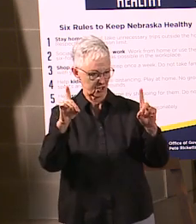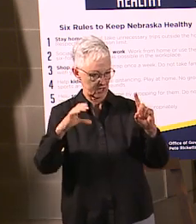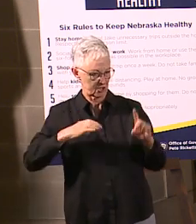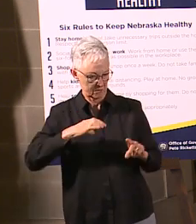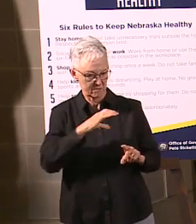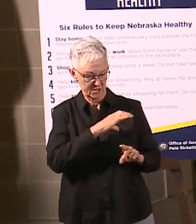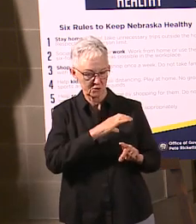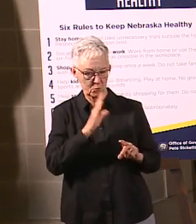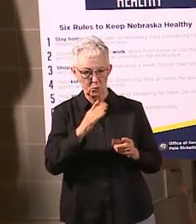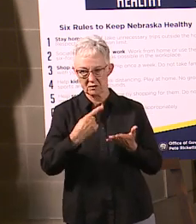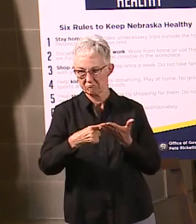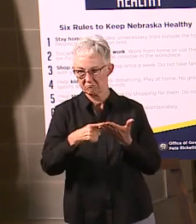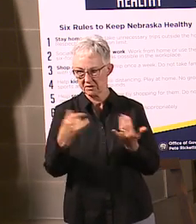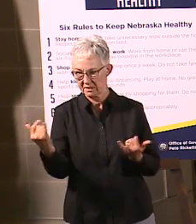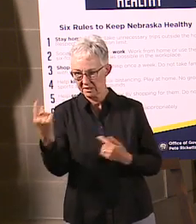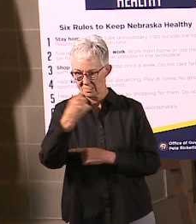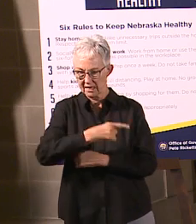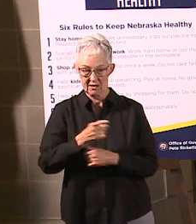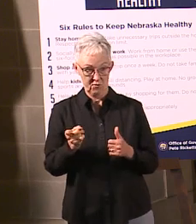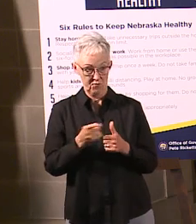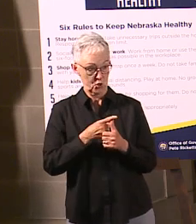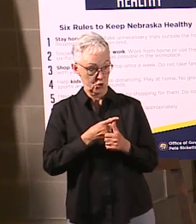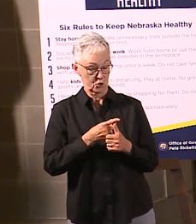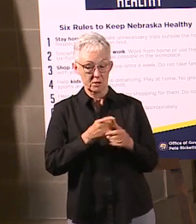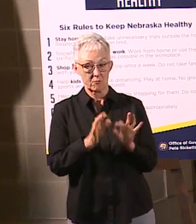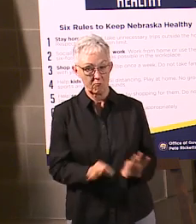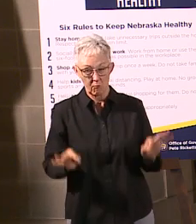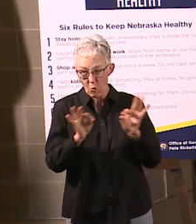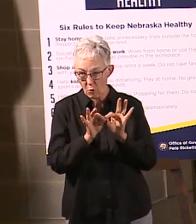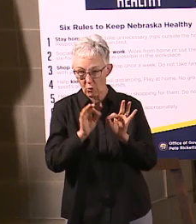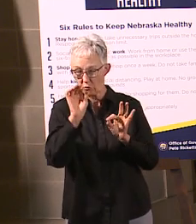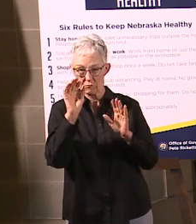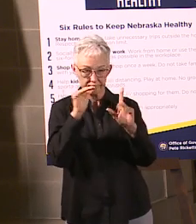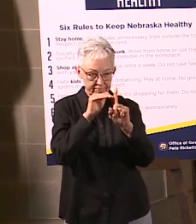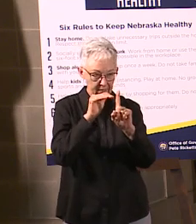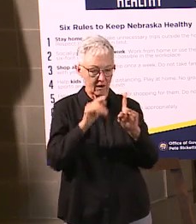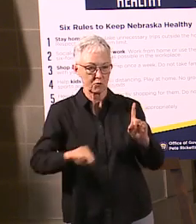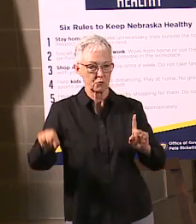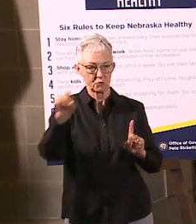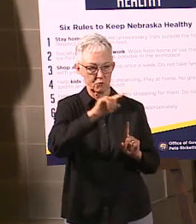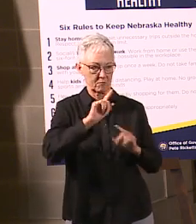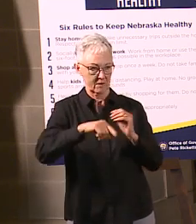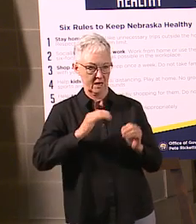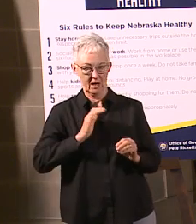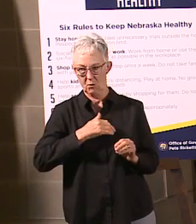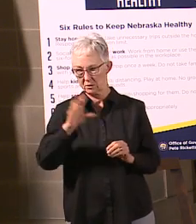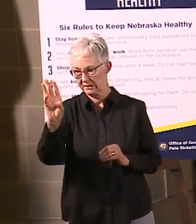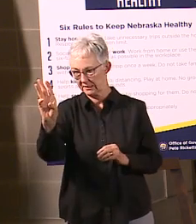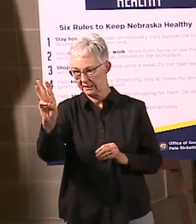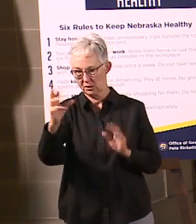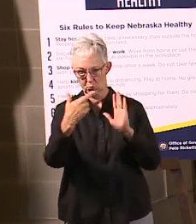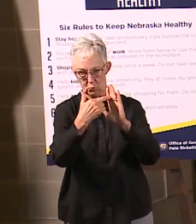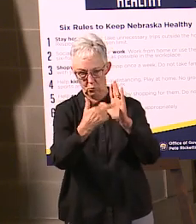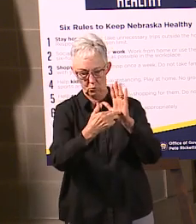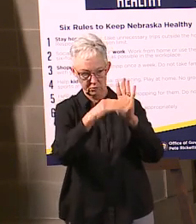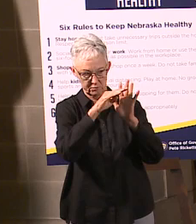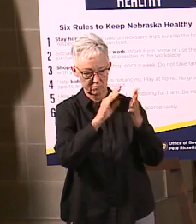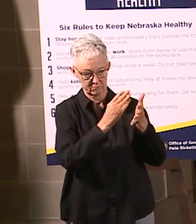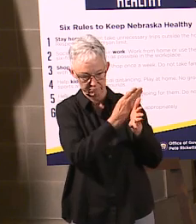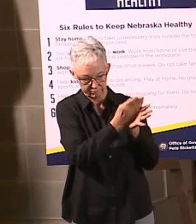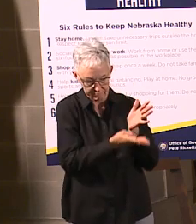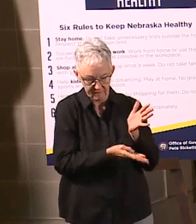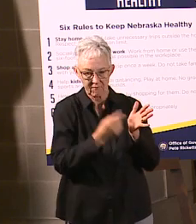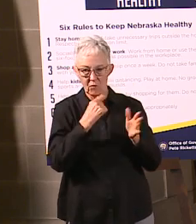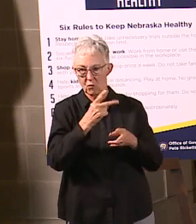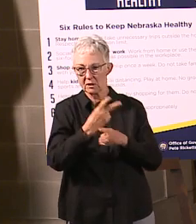first we want to hit upon. First of all, as always, we want to remind people about our six rules to keep Nebraska healthy. Again, we want people to make sure they're not